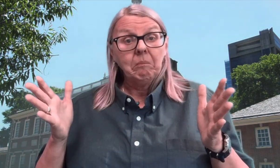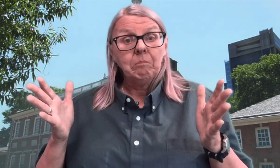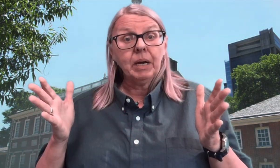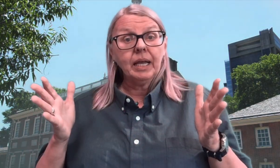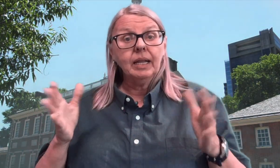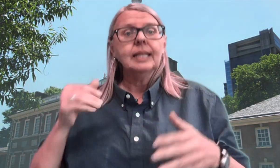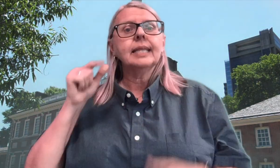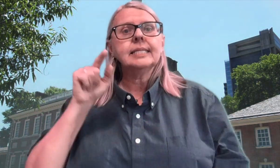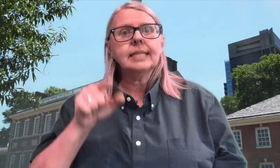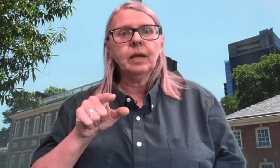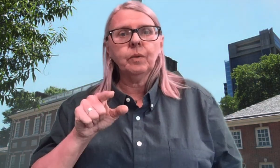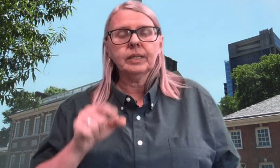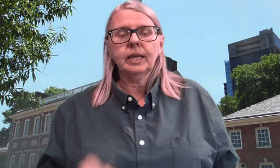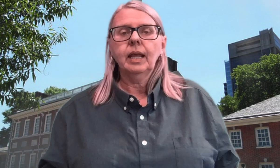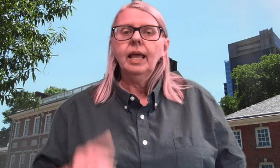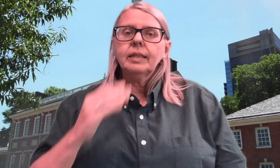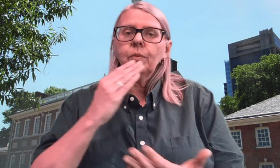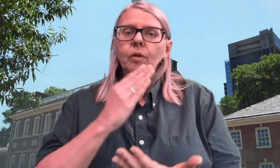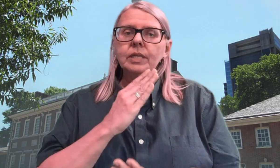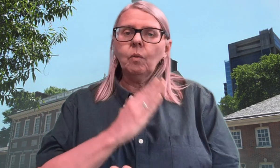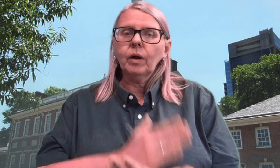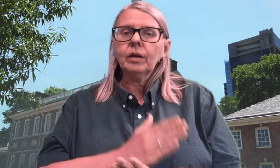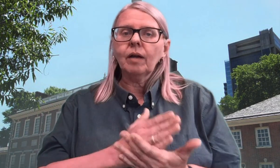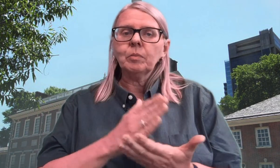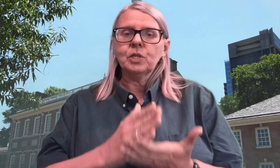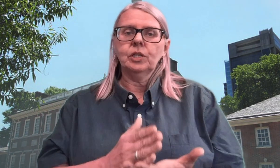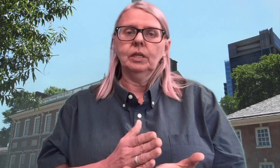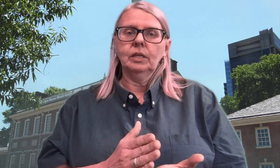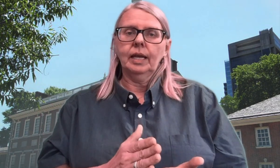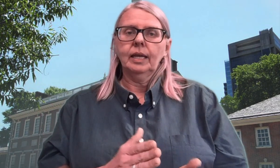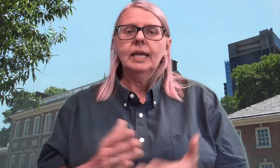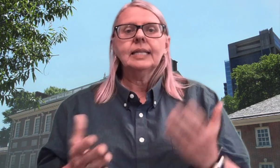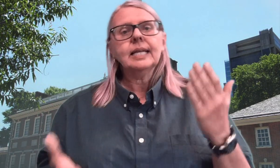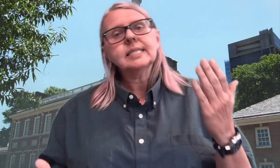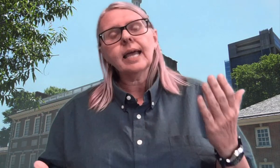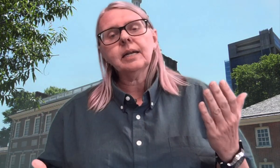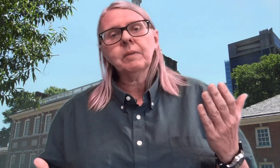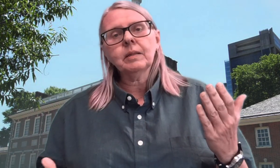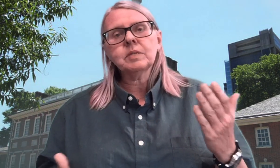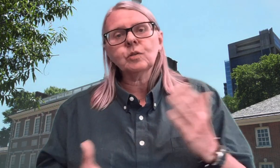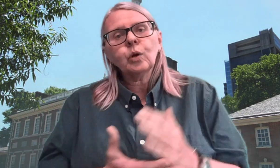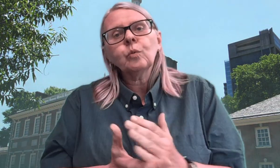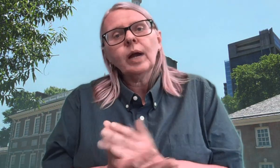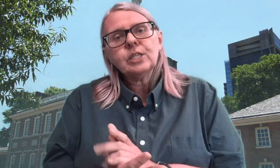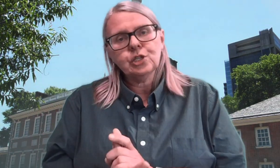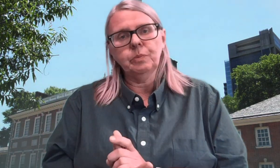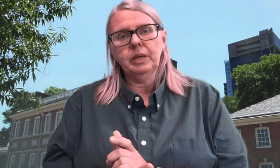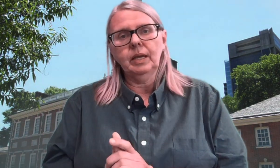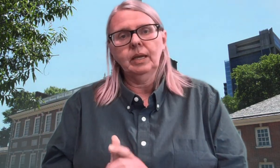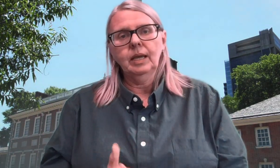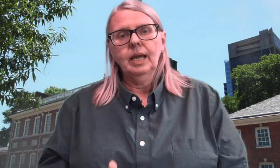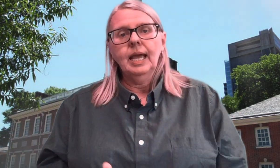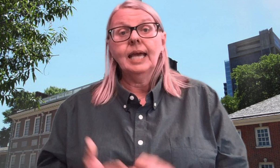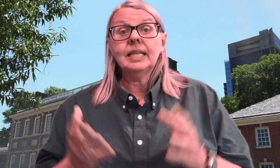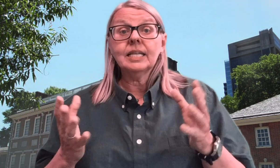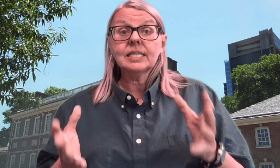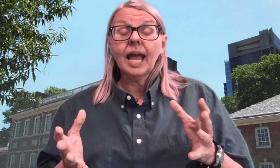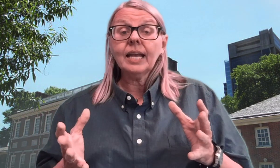But they stayed with it. They wrote down what our government should look like. They decided among themselves what our rights should be. And they decided